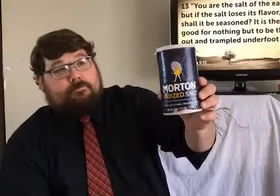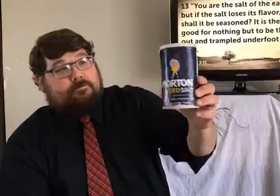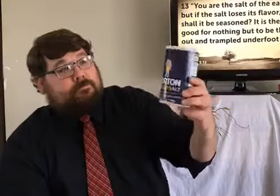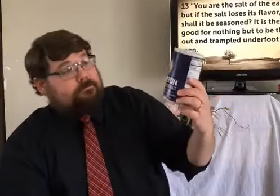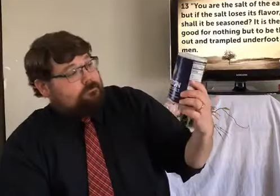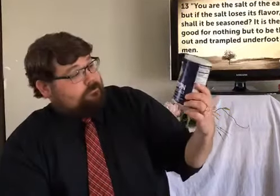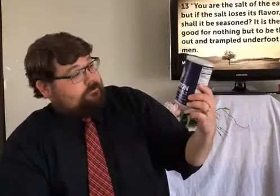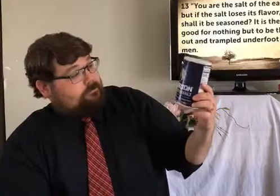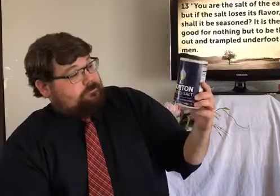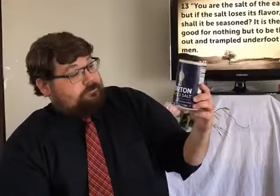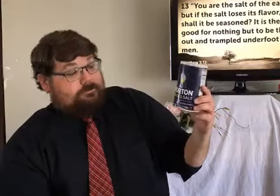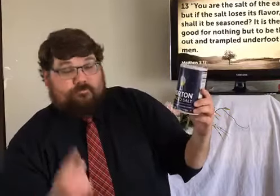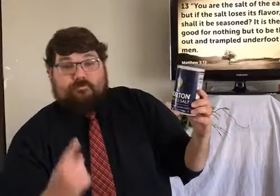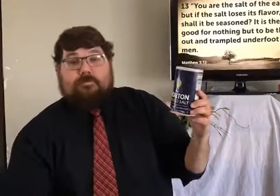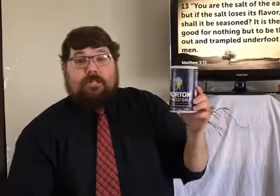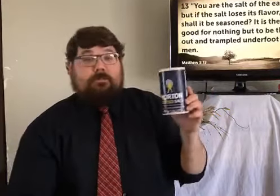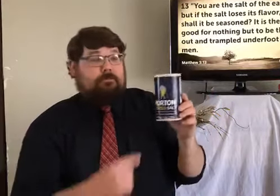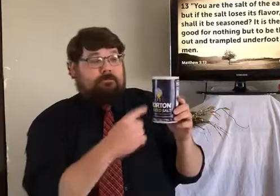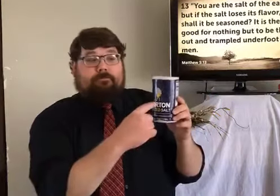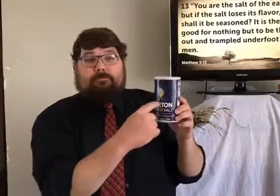Right? Is that what we think of usually?